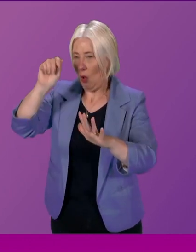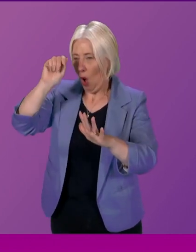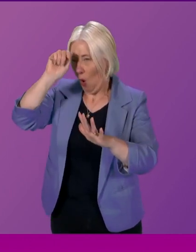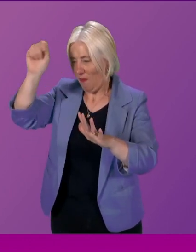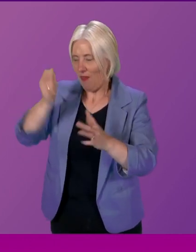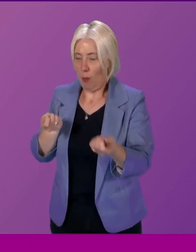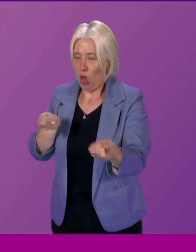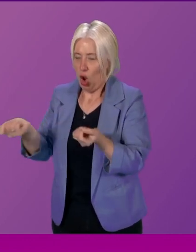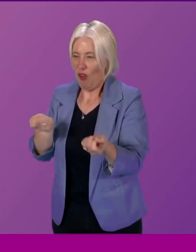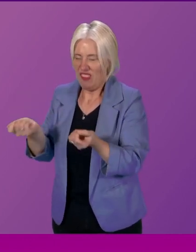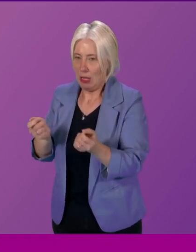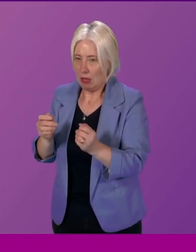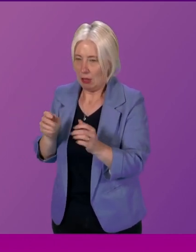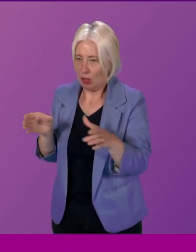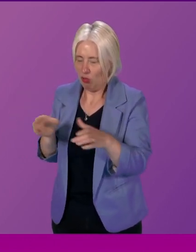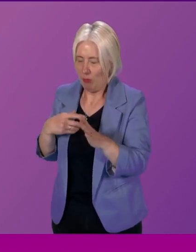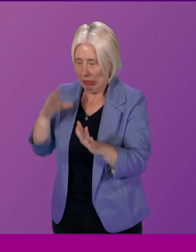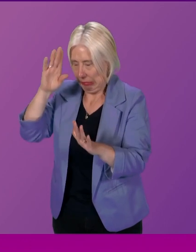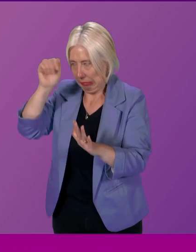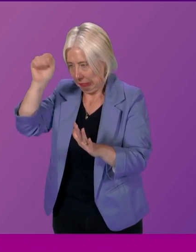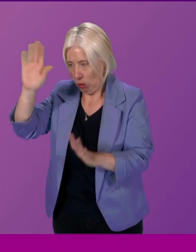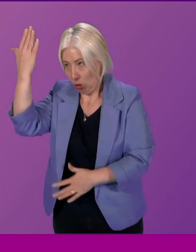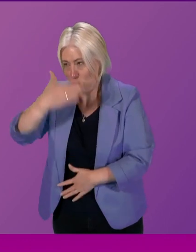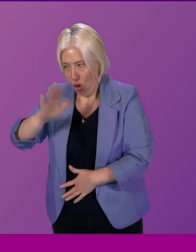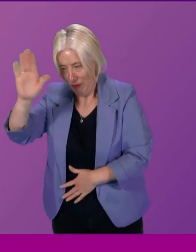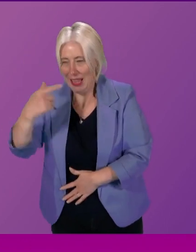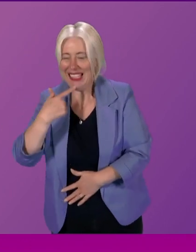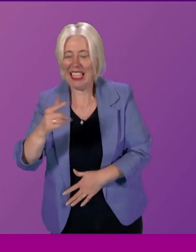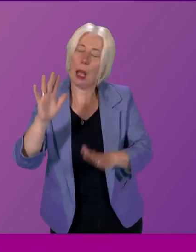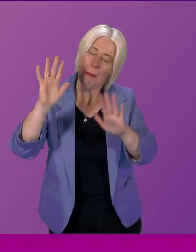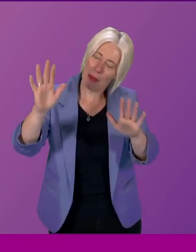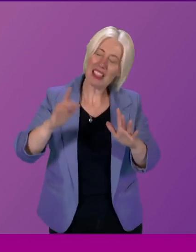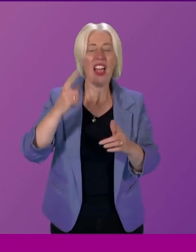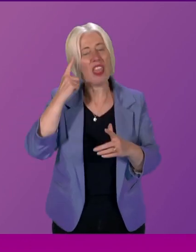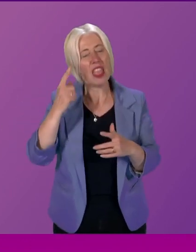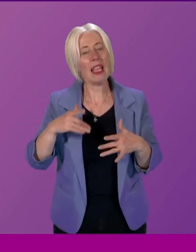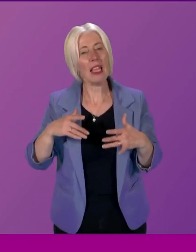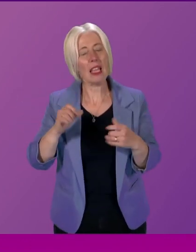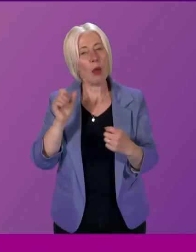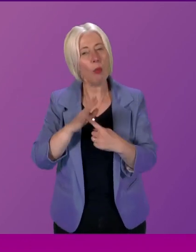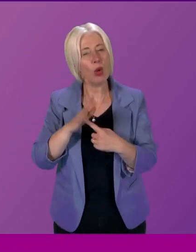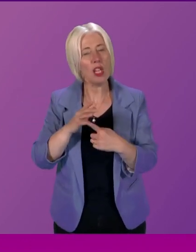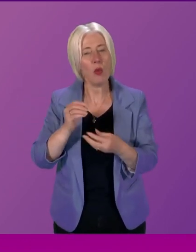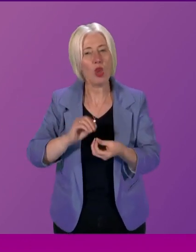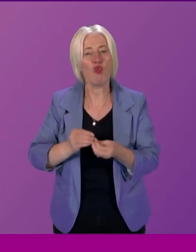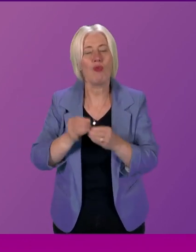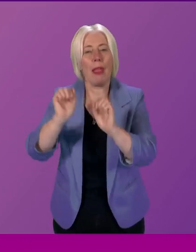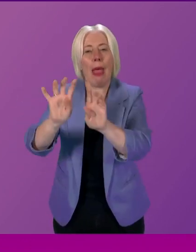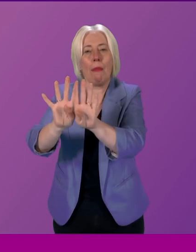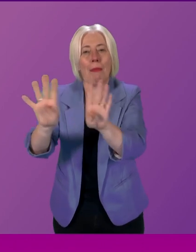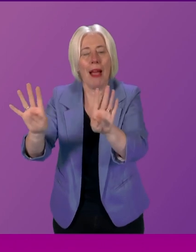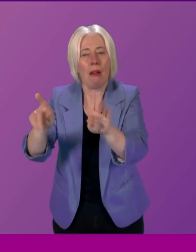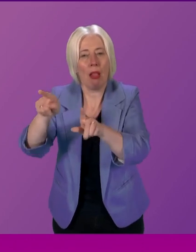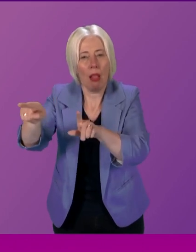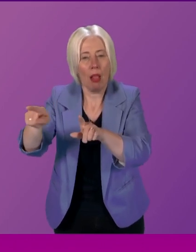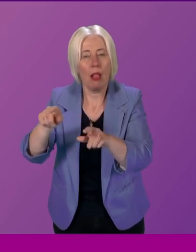probably getting in trouble for somewhere along the line presiding officer I do think that it's important that when that panel is formed and when they do